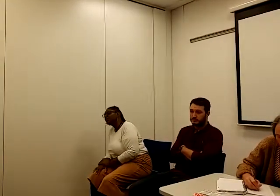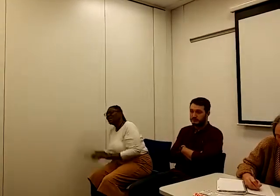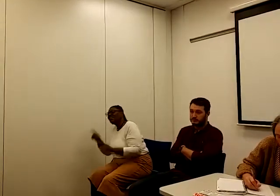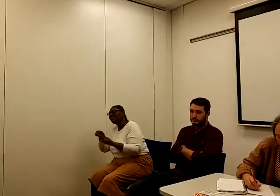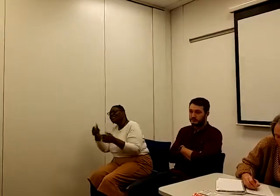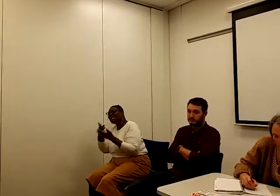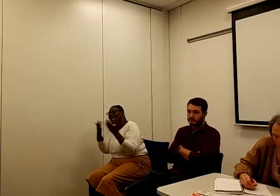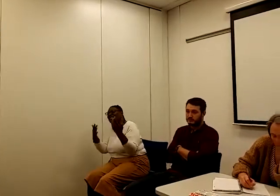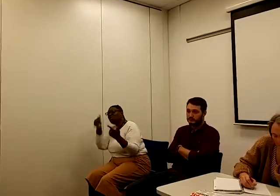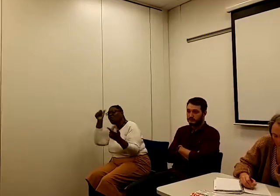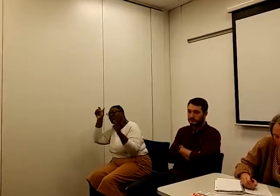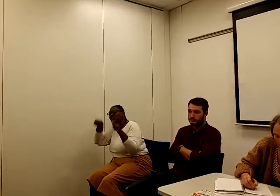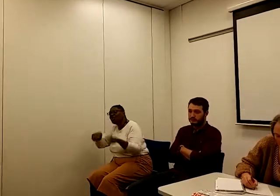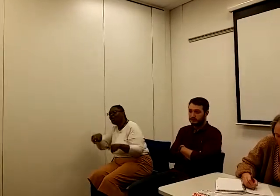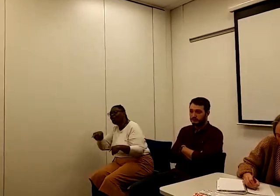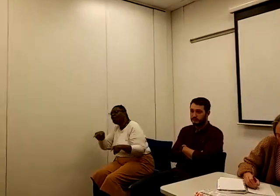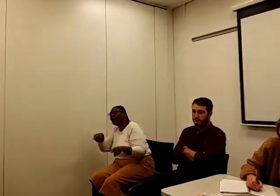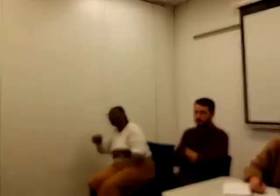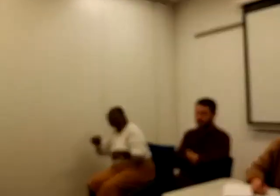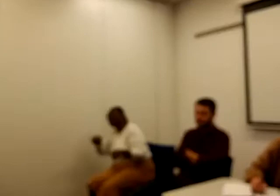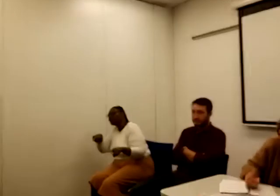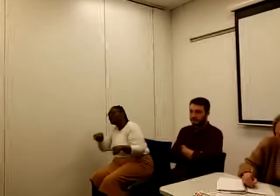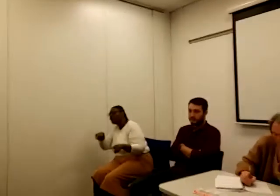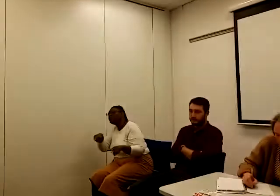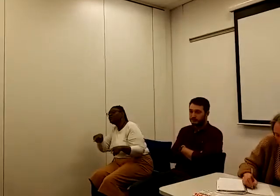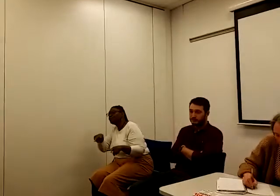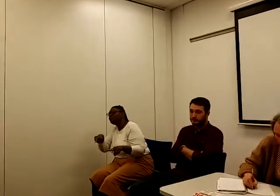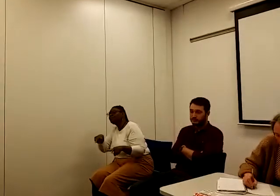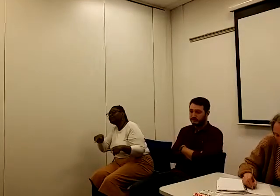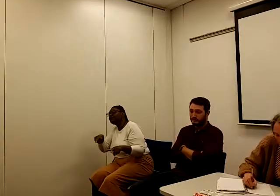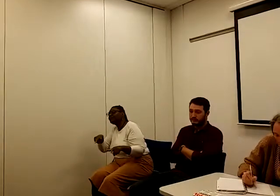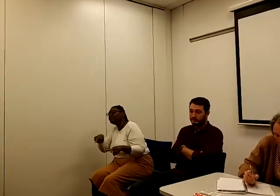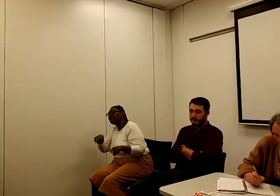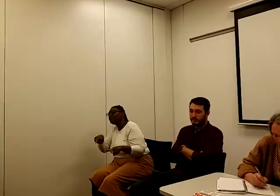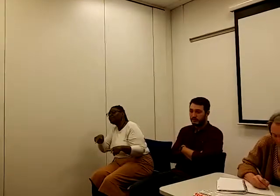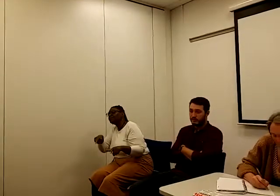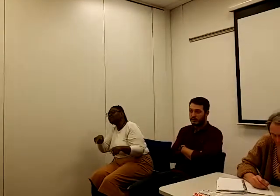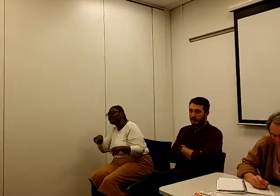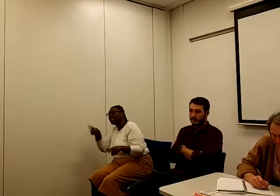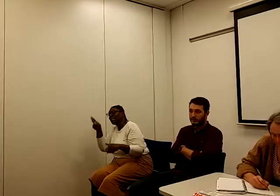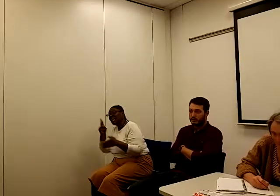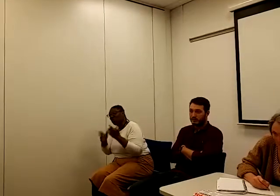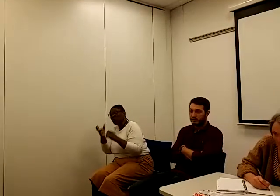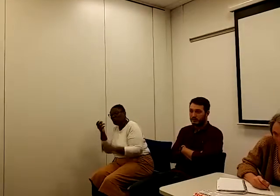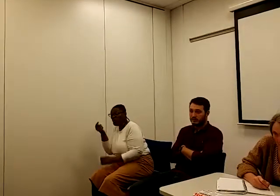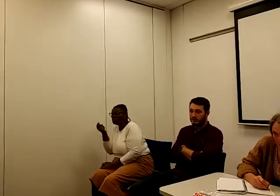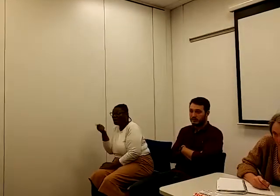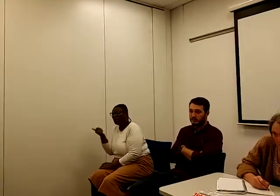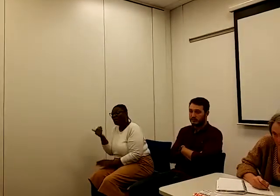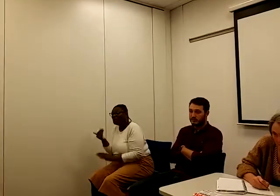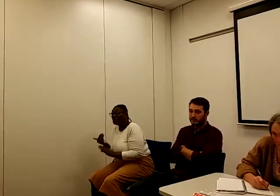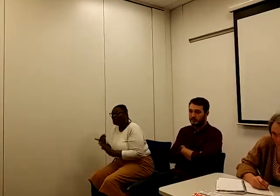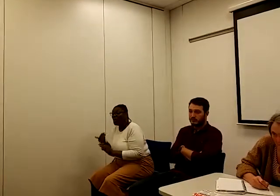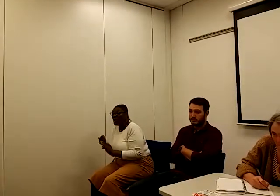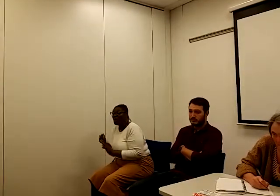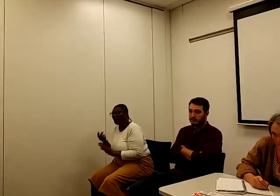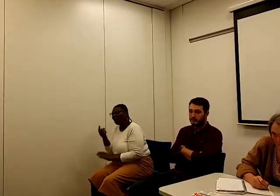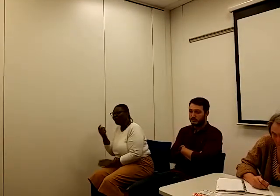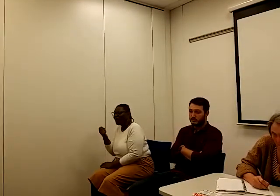what the, if you have got a bit of work, which I kind of have to do